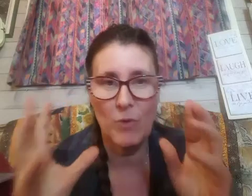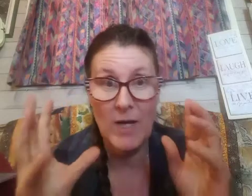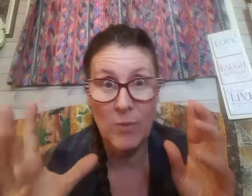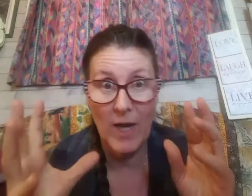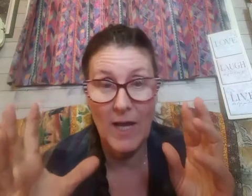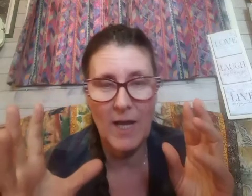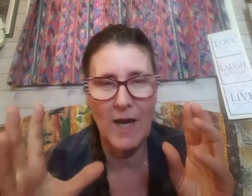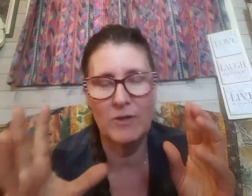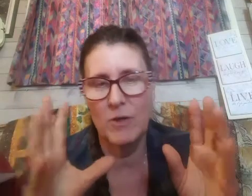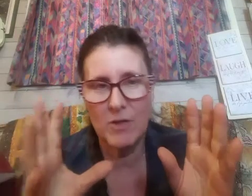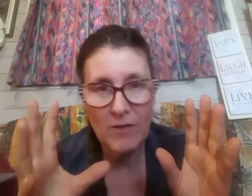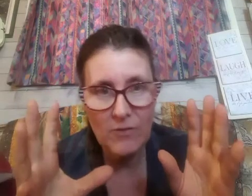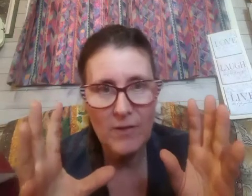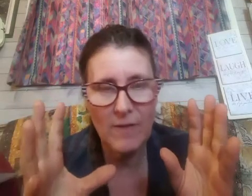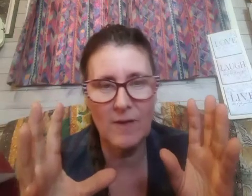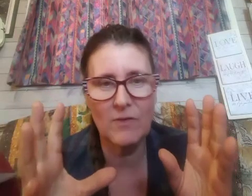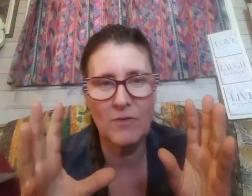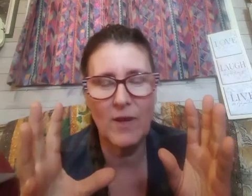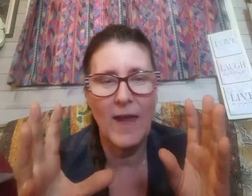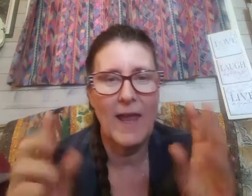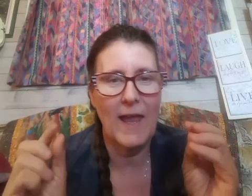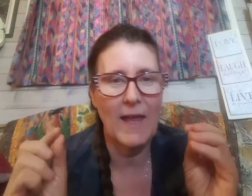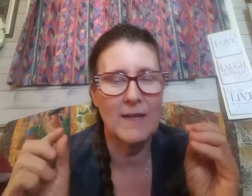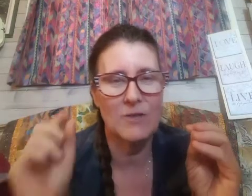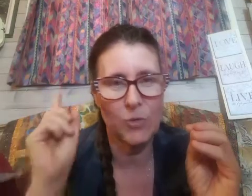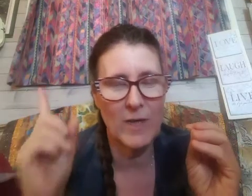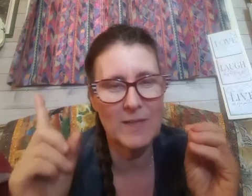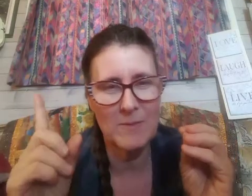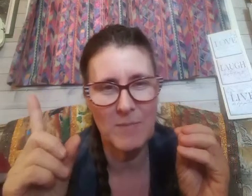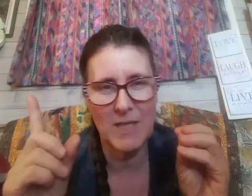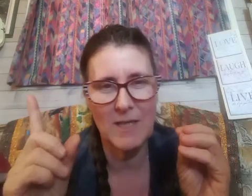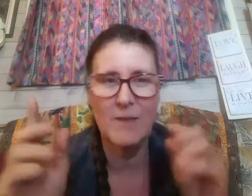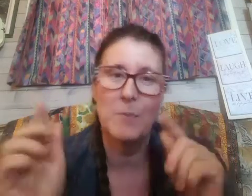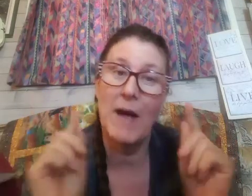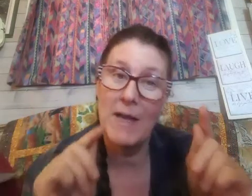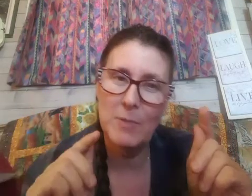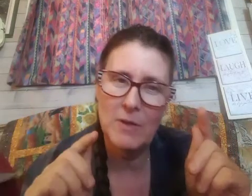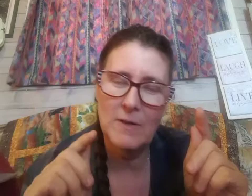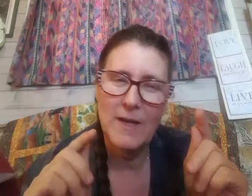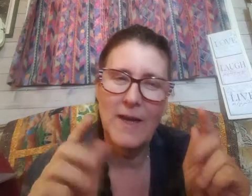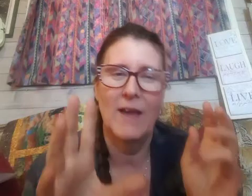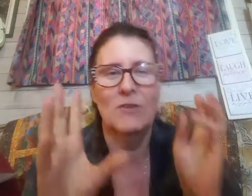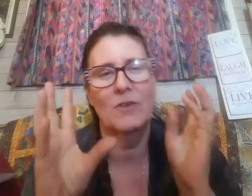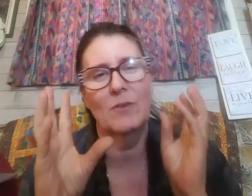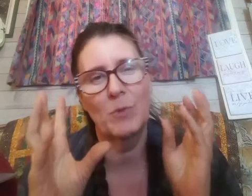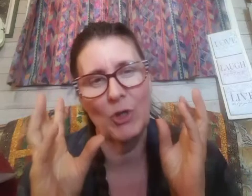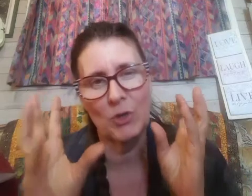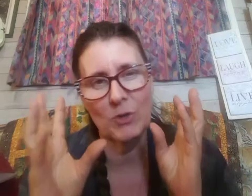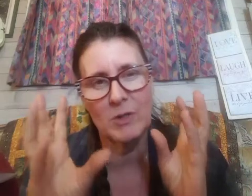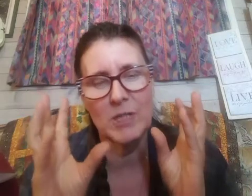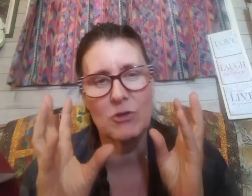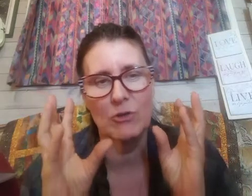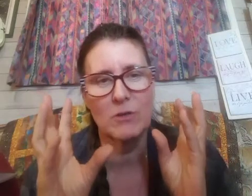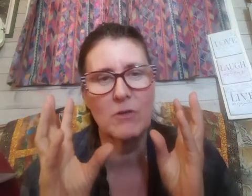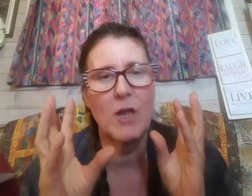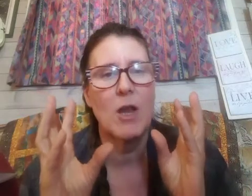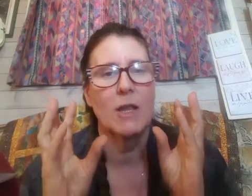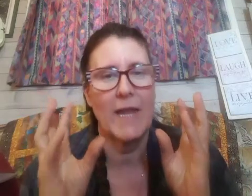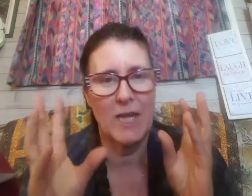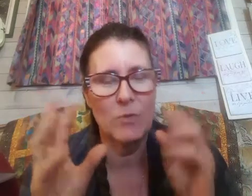right away I noticed this and it twigged in me the Bible has this peculiar internal language